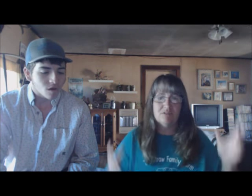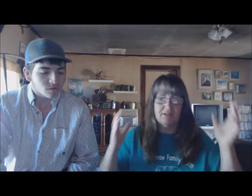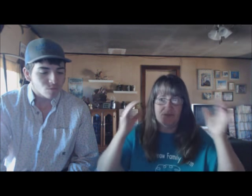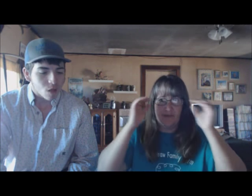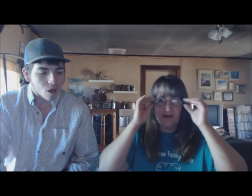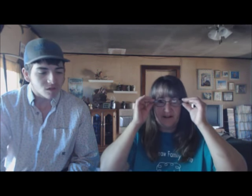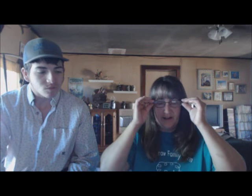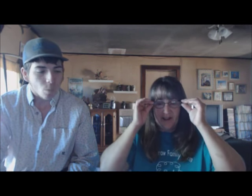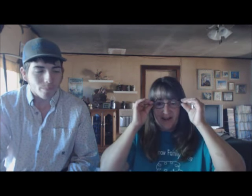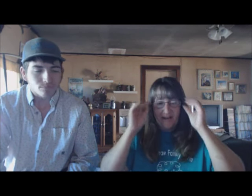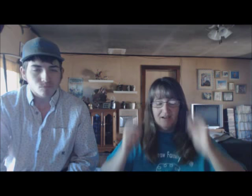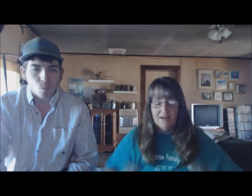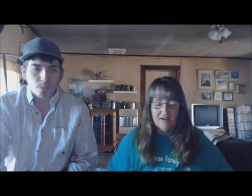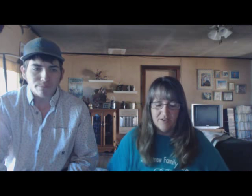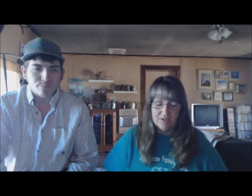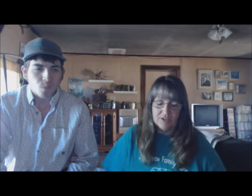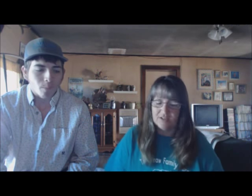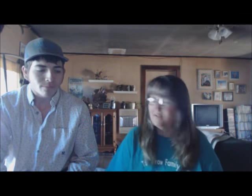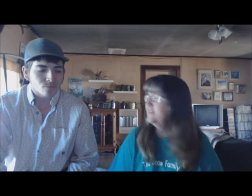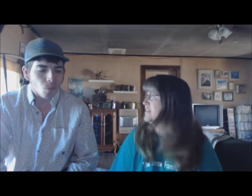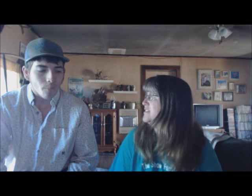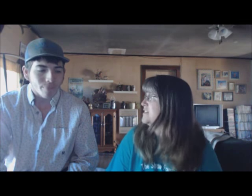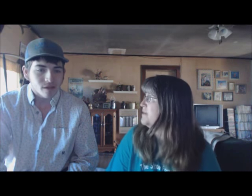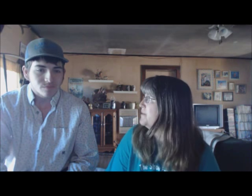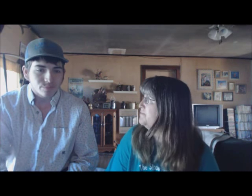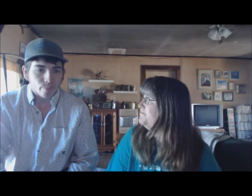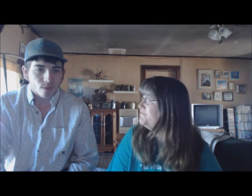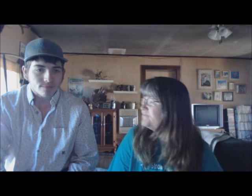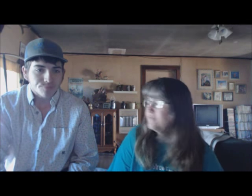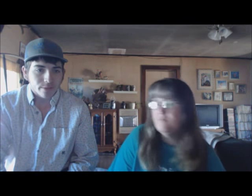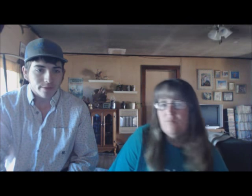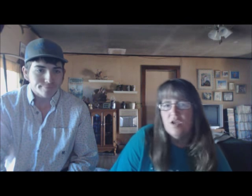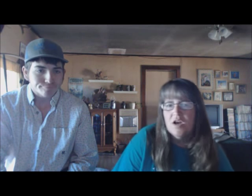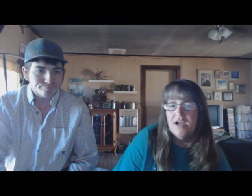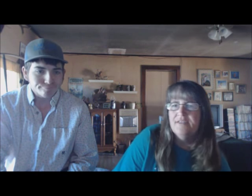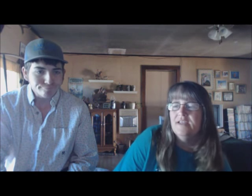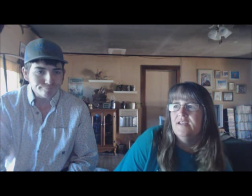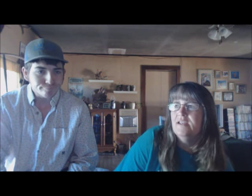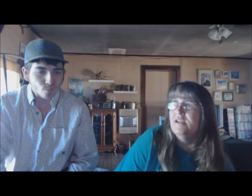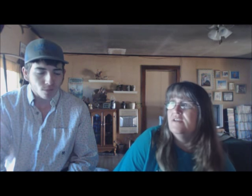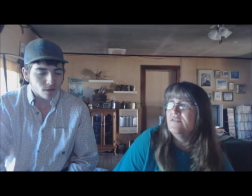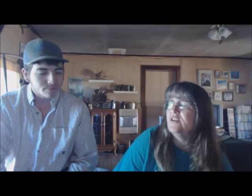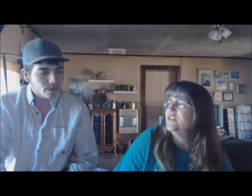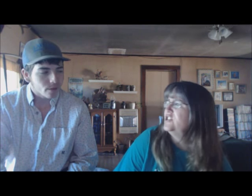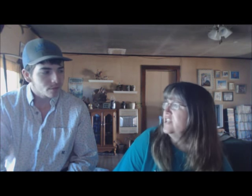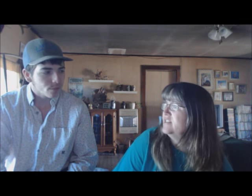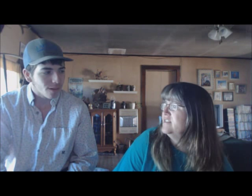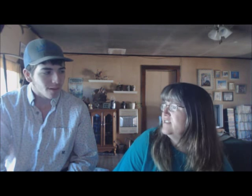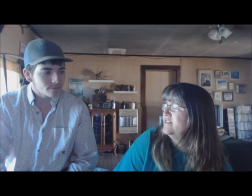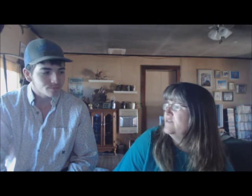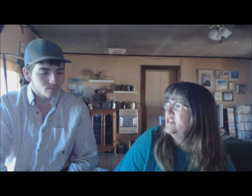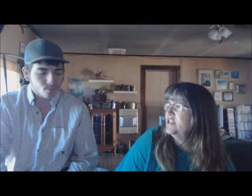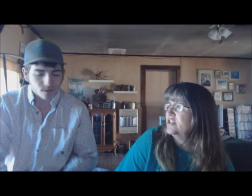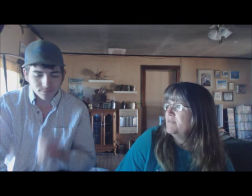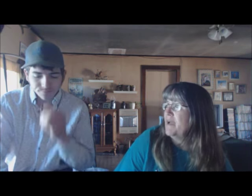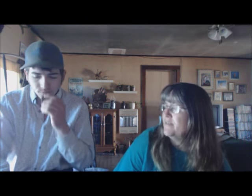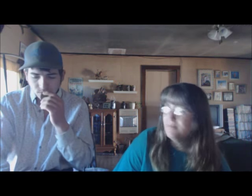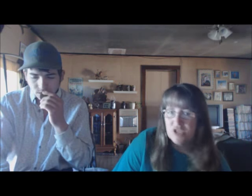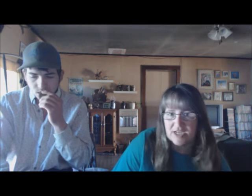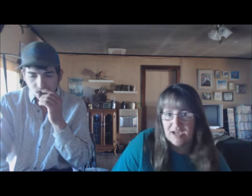goats everywhere. Ah, they're just escaping. All right. Then, for the chickens, we took the bathroom chick